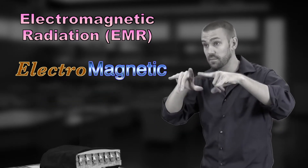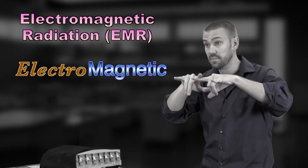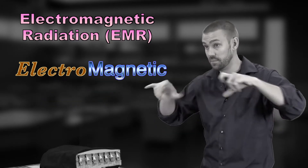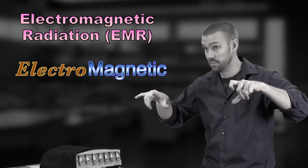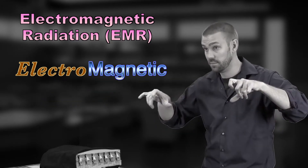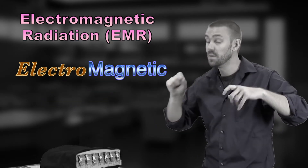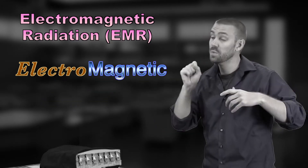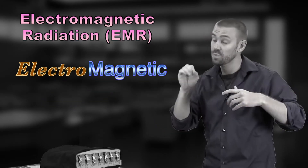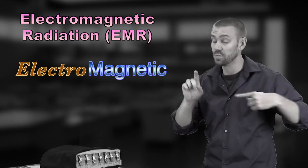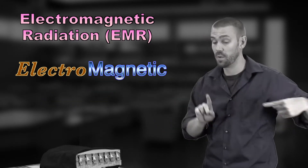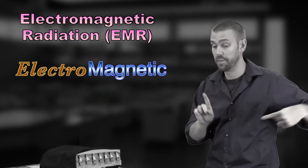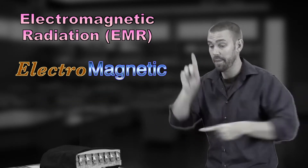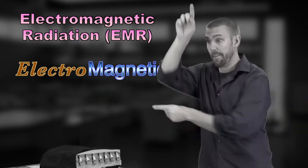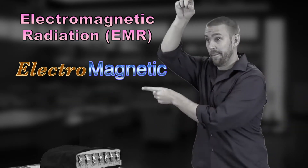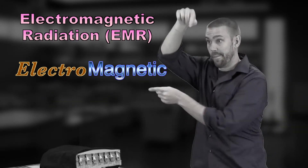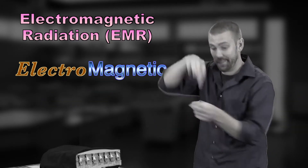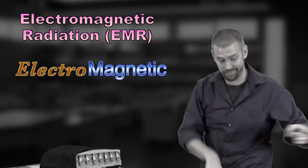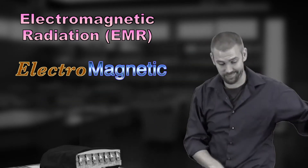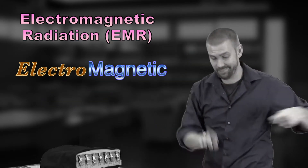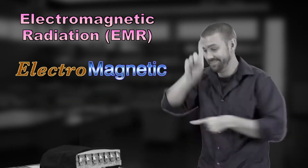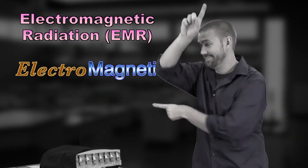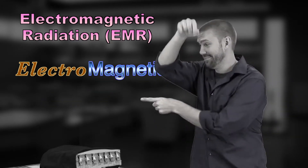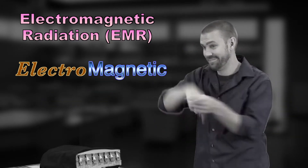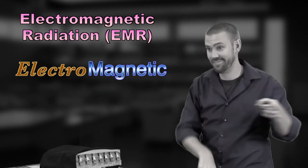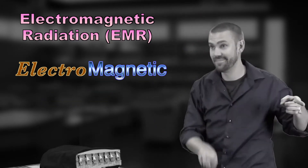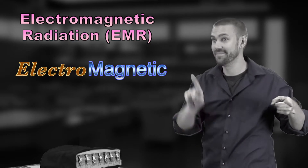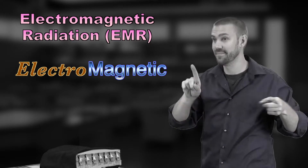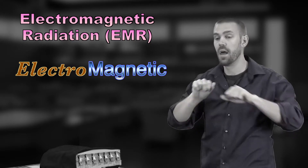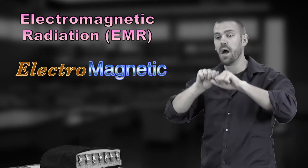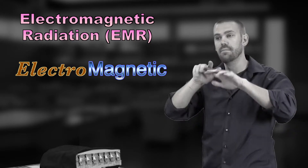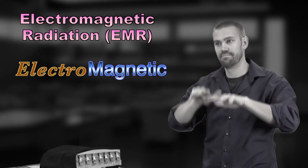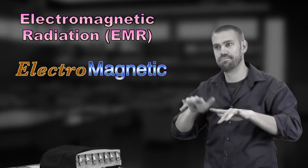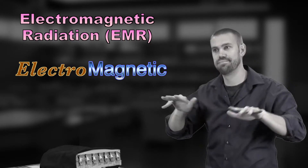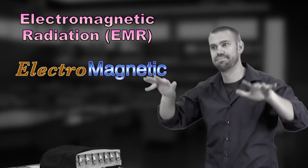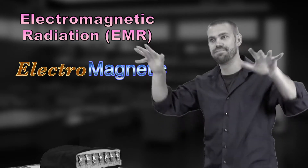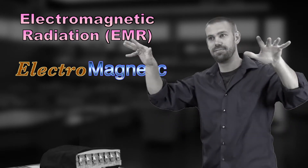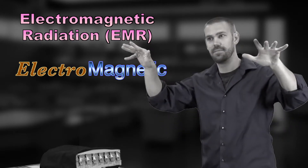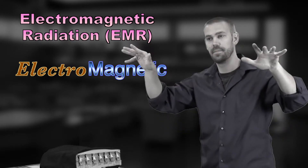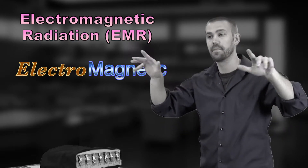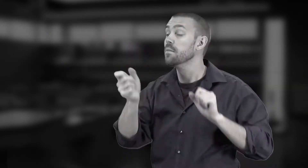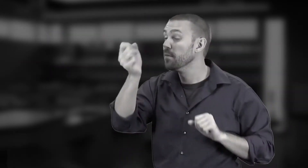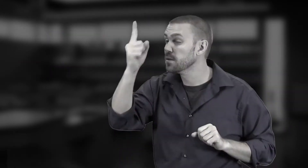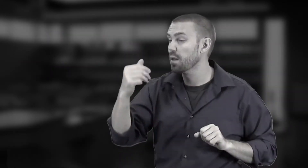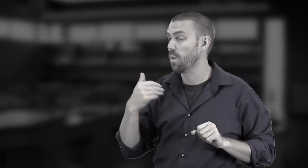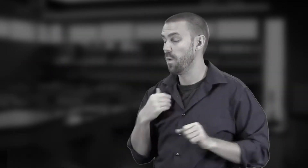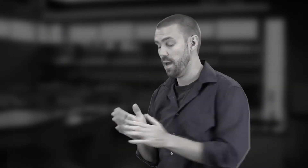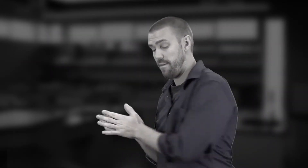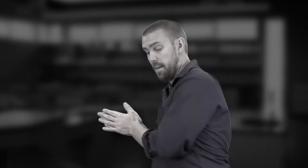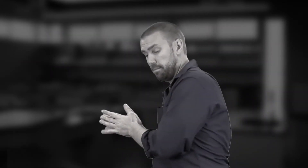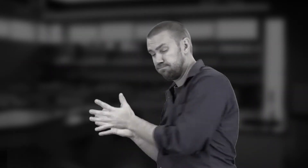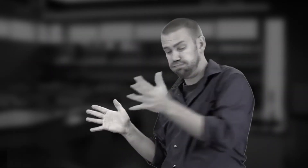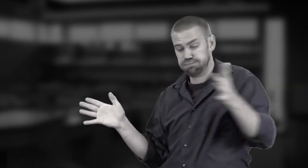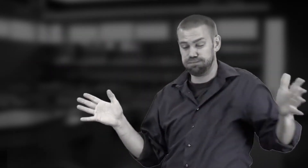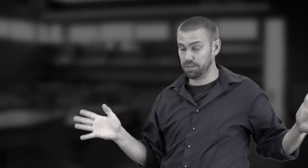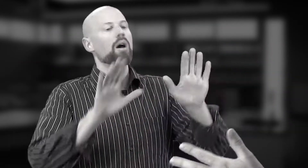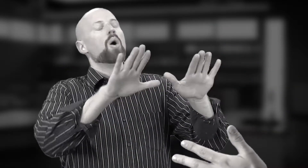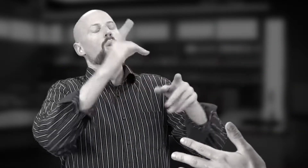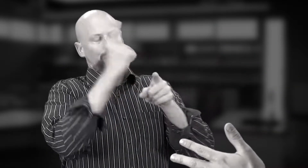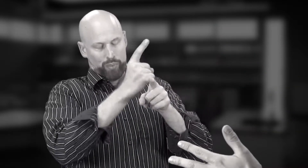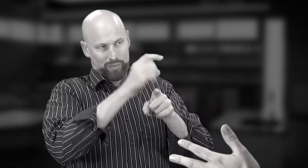waves. Put them together, and you've got electromagnetic radiation. Now, electromagnetic radiation has a range